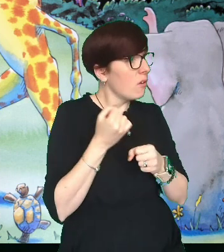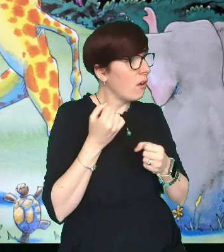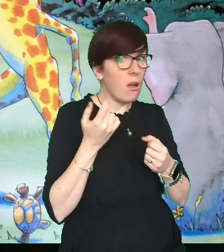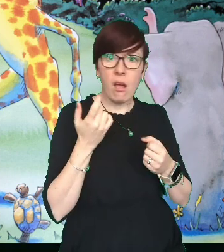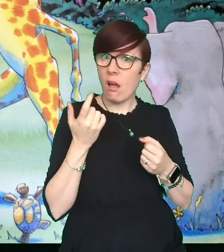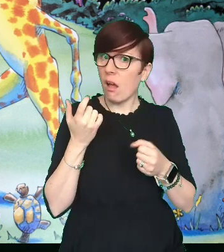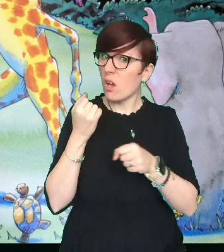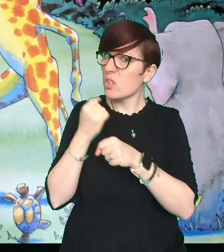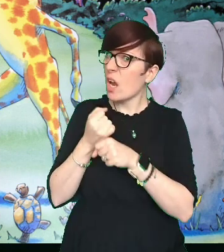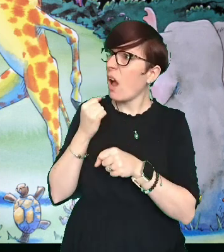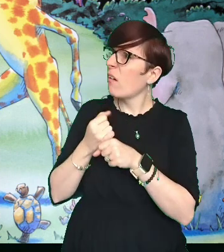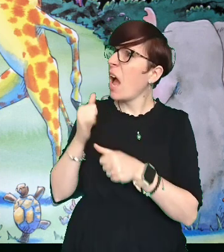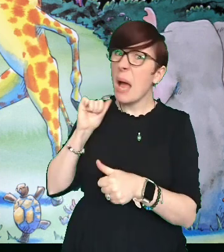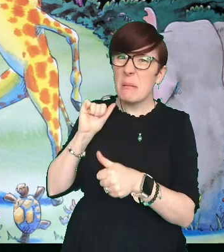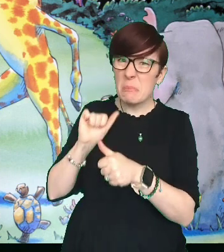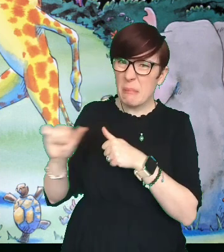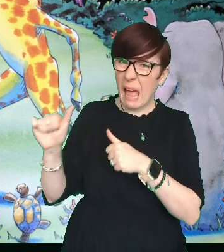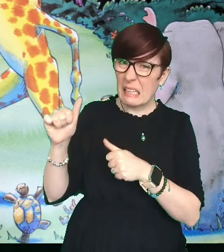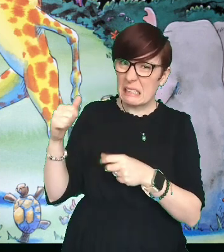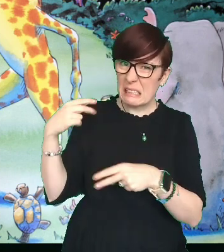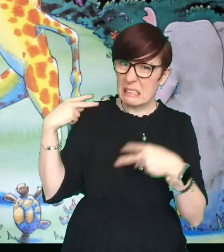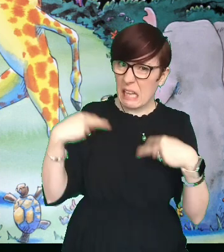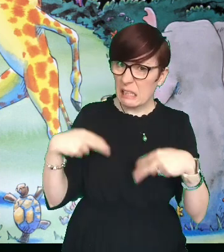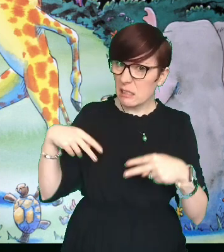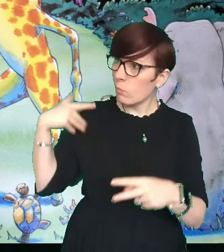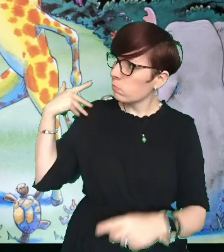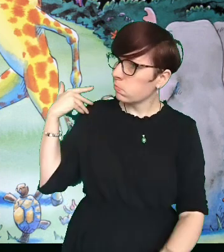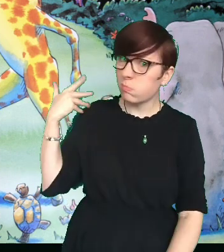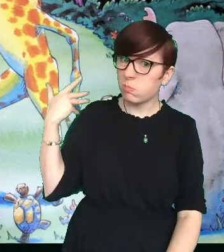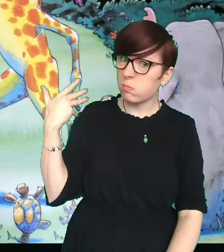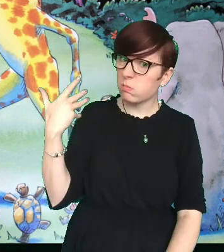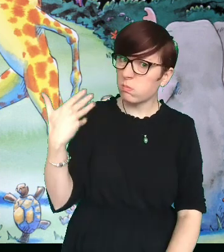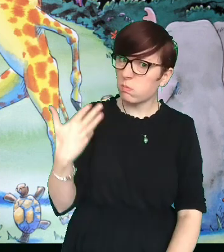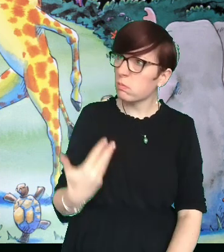the best dancer that we've ever, ever seen.